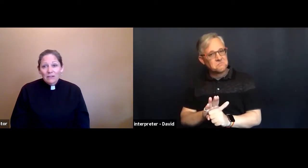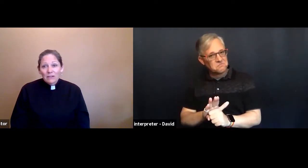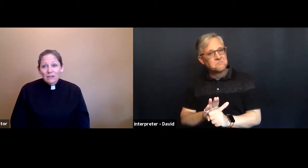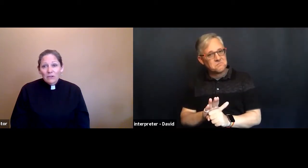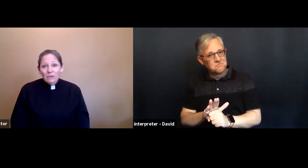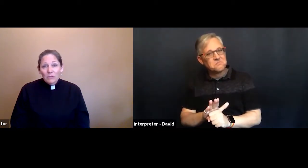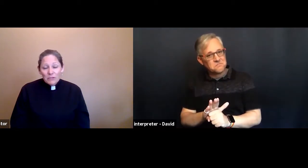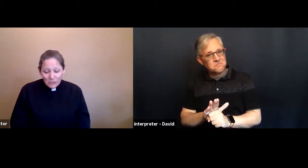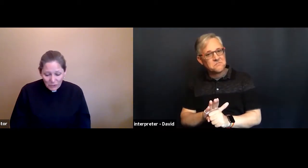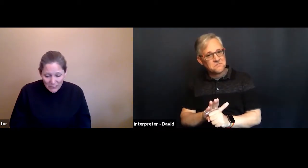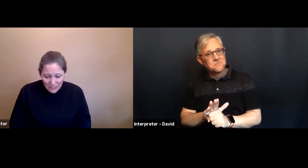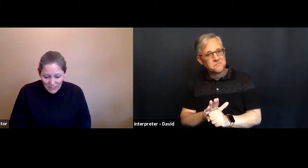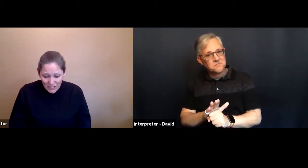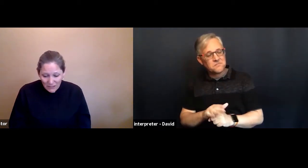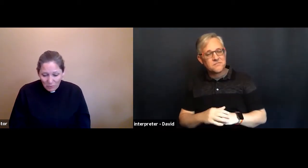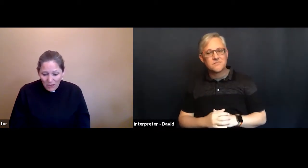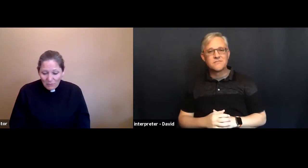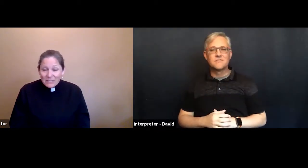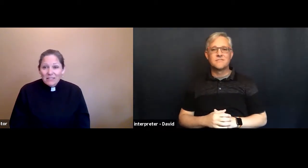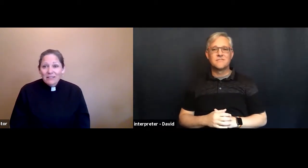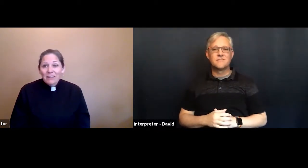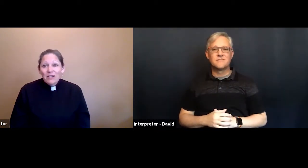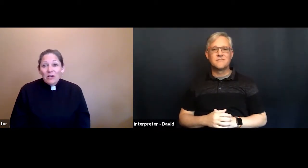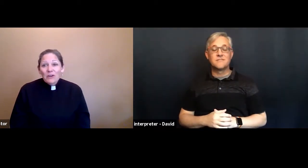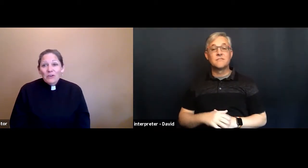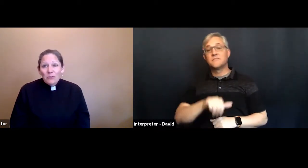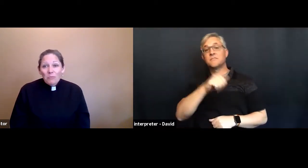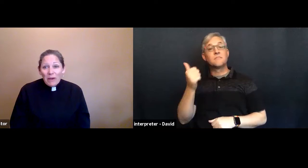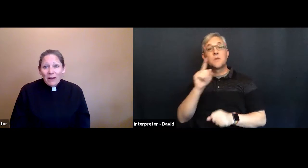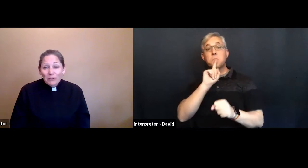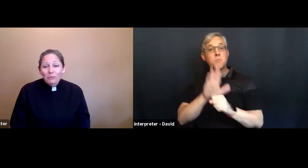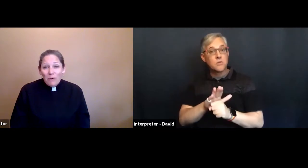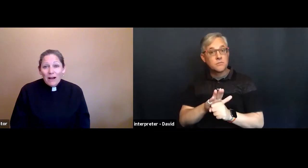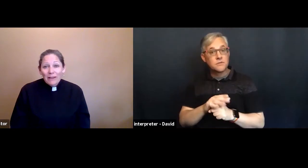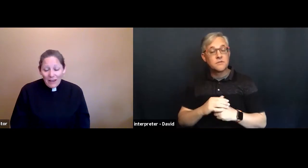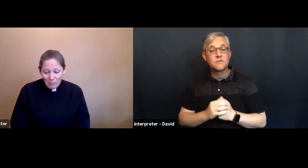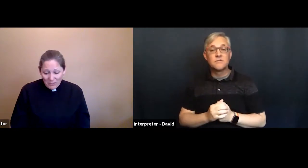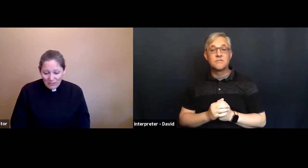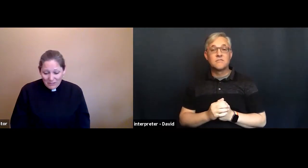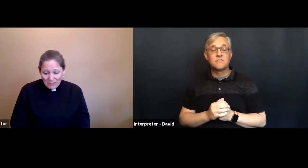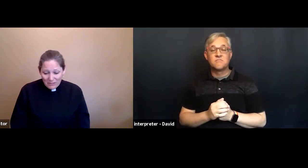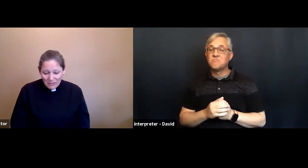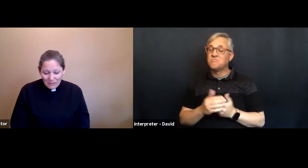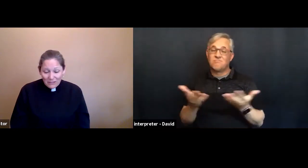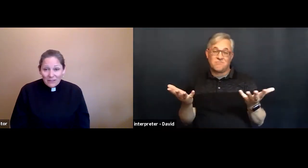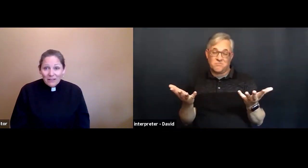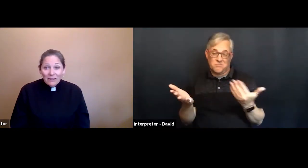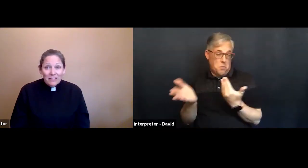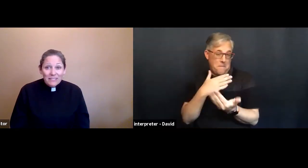or to trust the promise that no matter what happens God